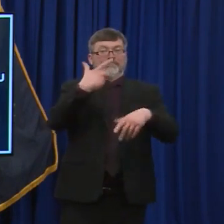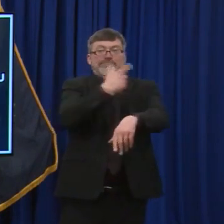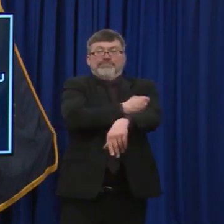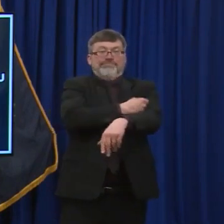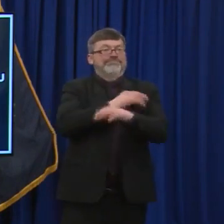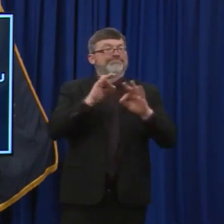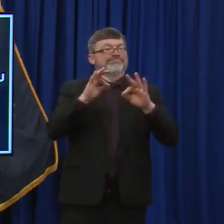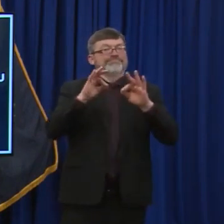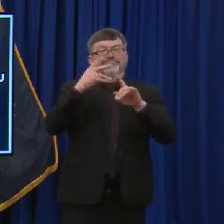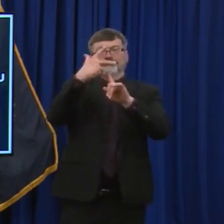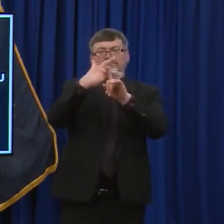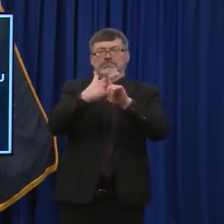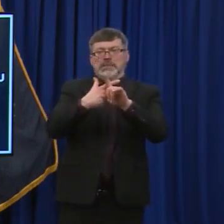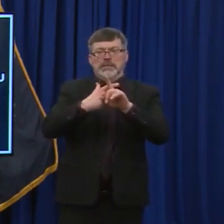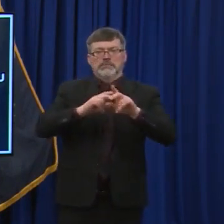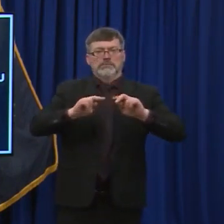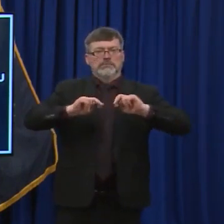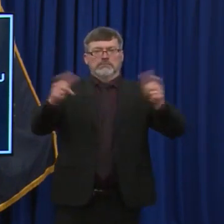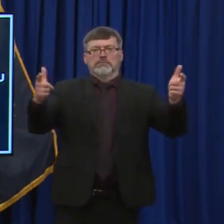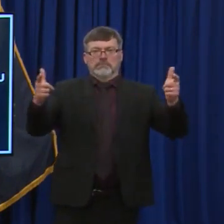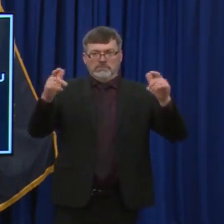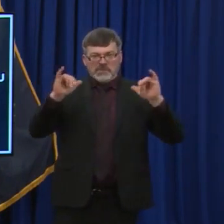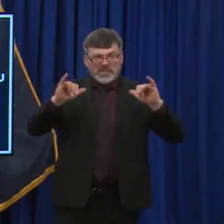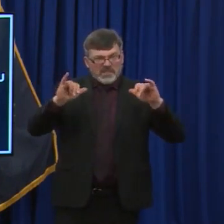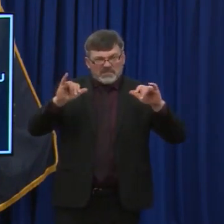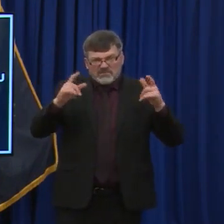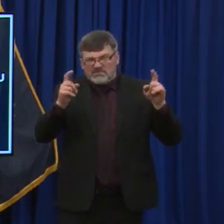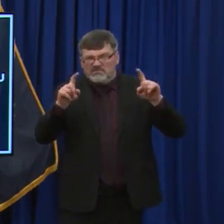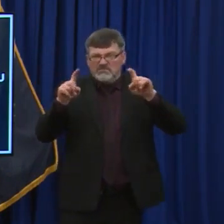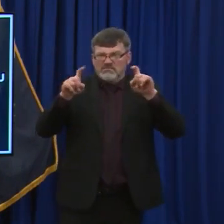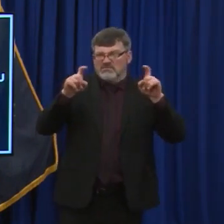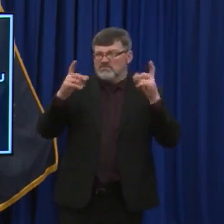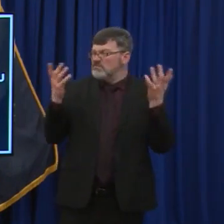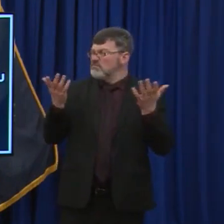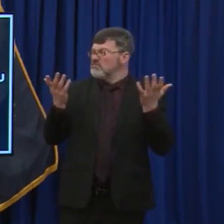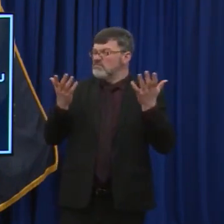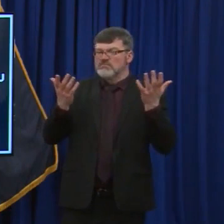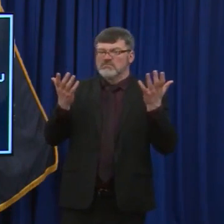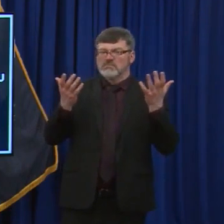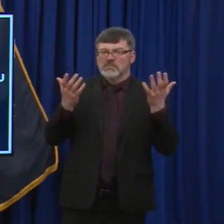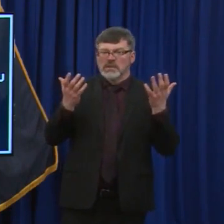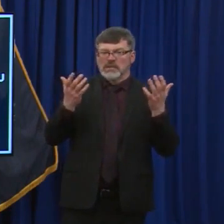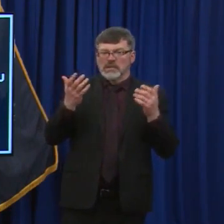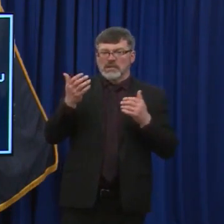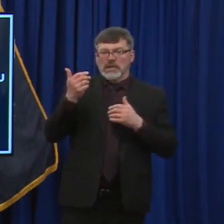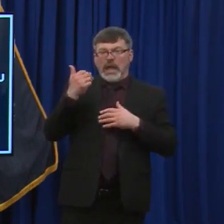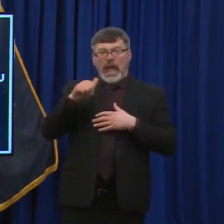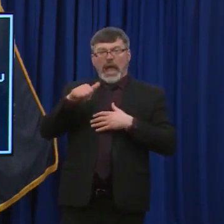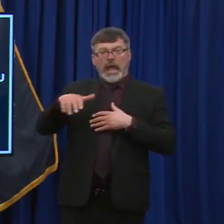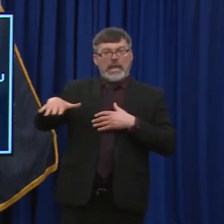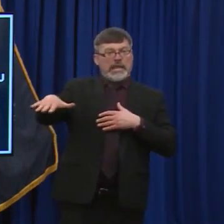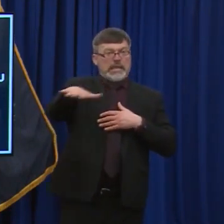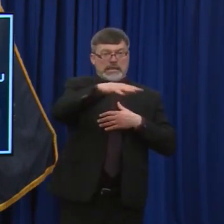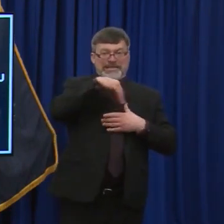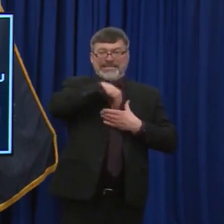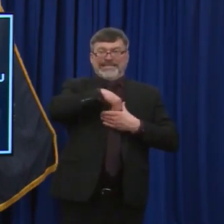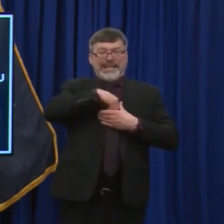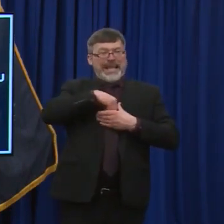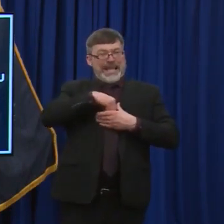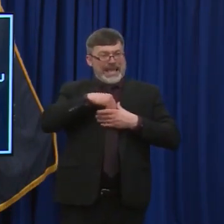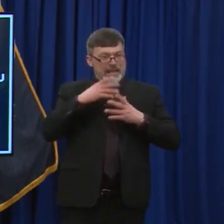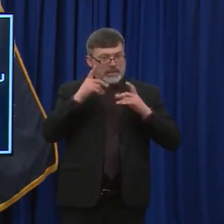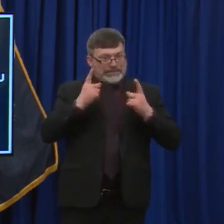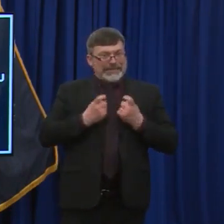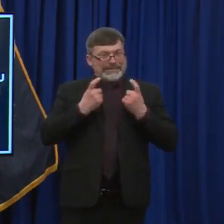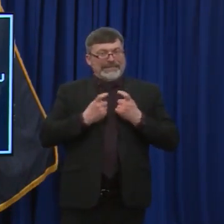those 90 days? for example, are there the antibody testing sites so people know their vaccines